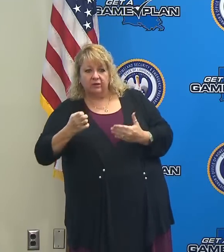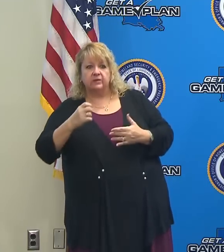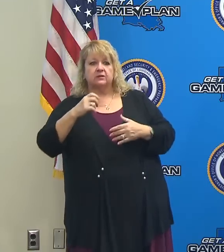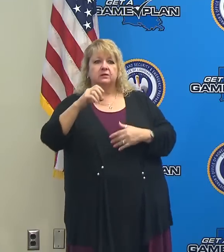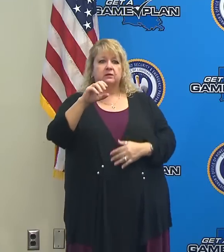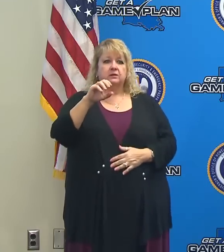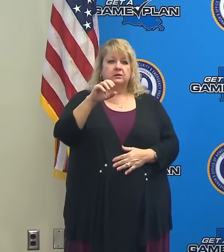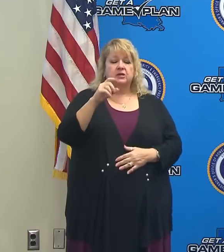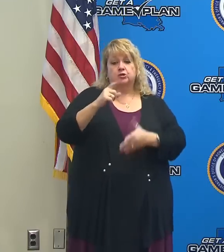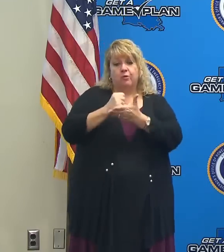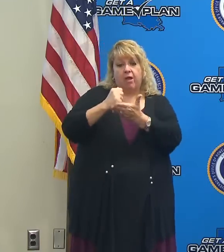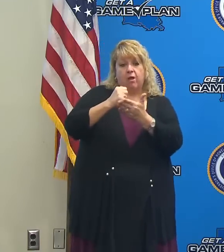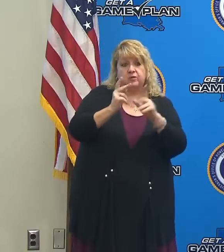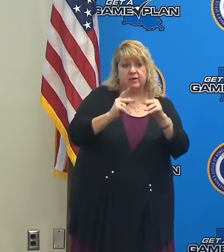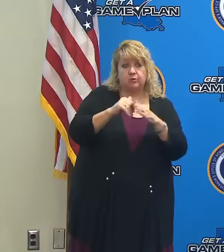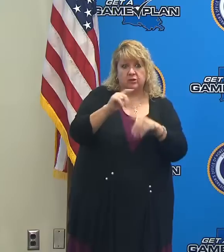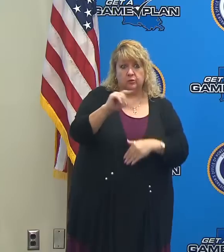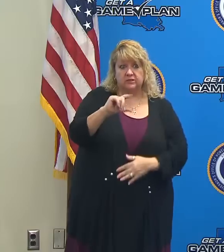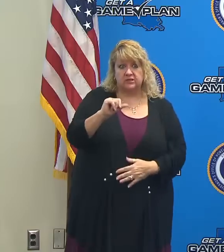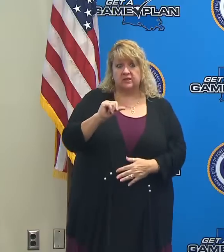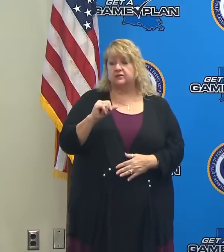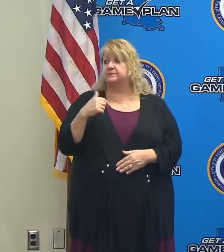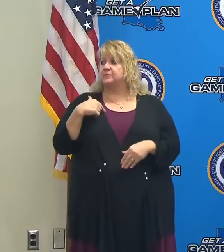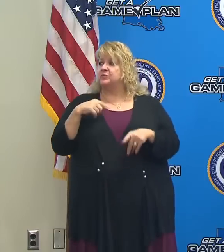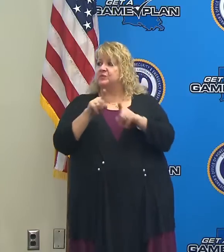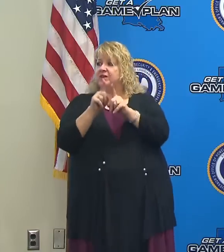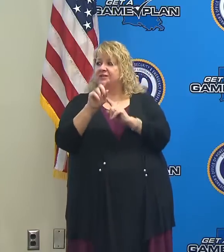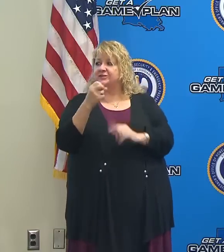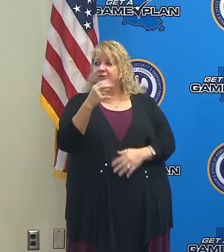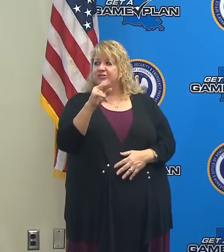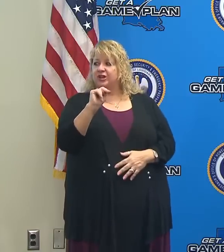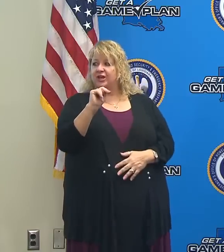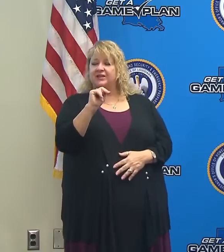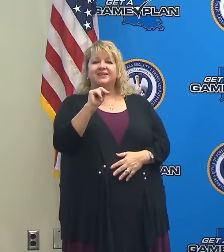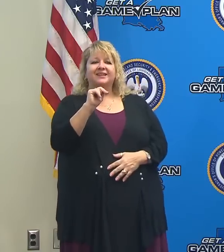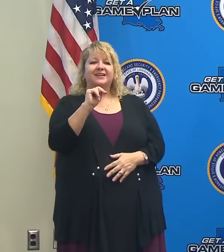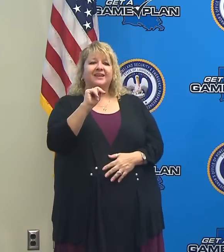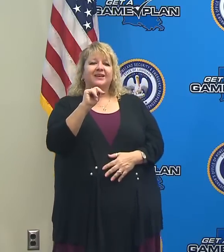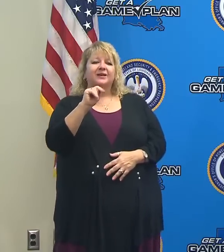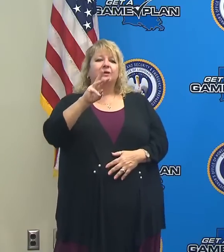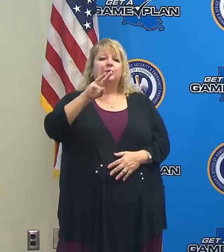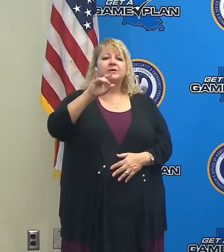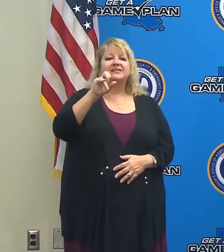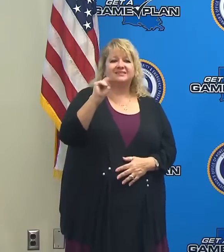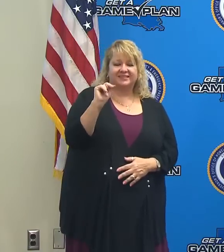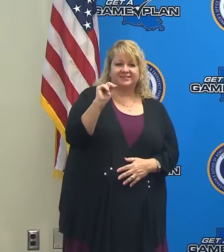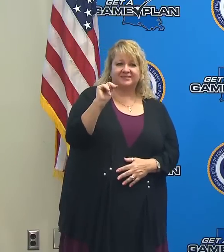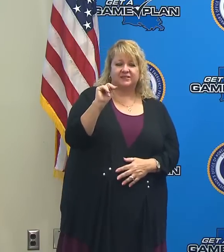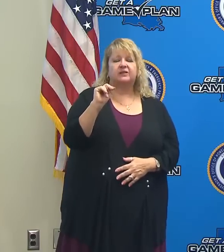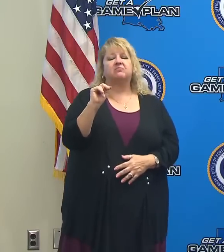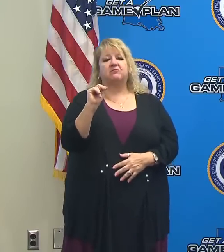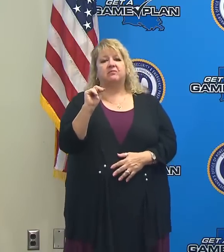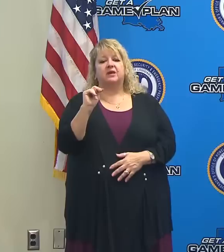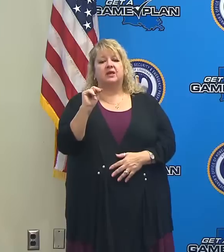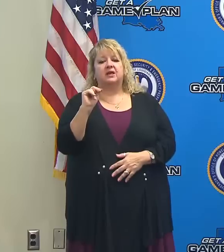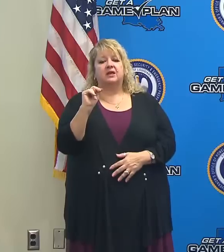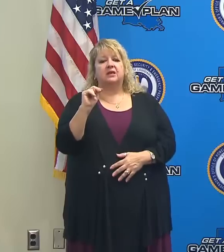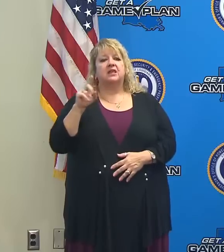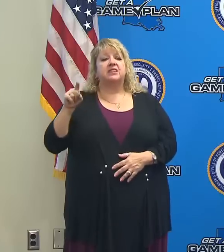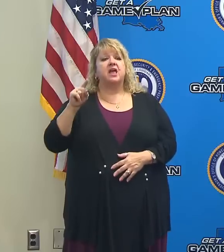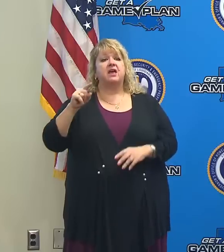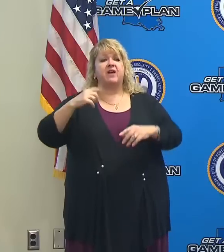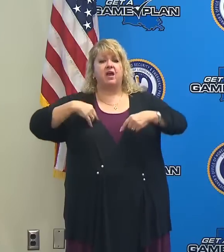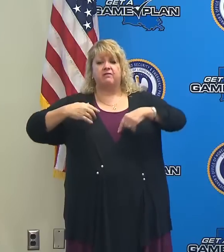and Development, led by Secretary Sean Wilson and his team, they've mobilized their high-water